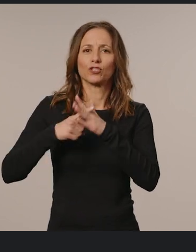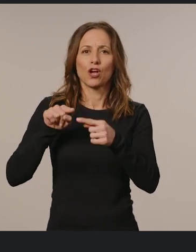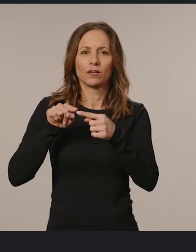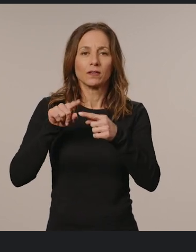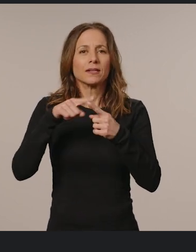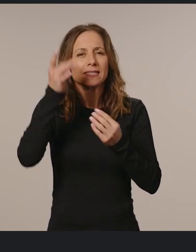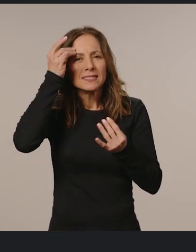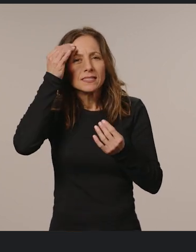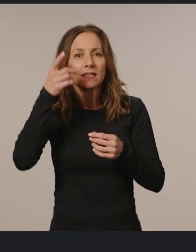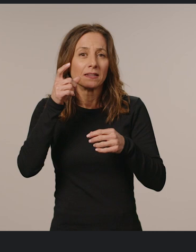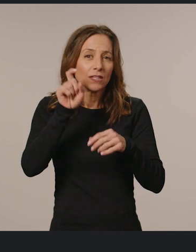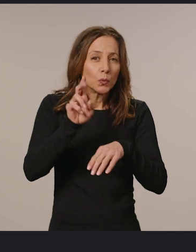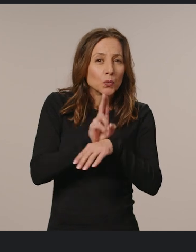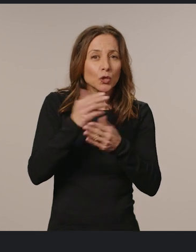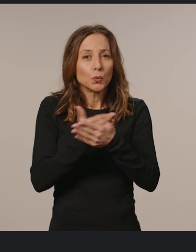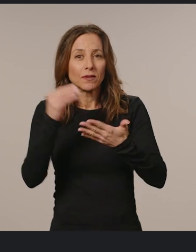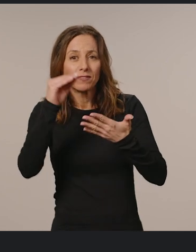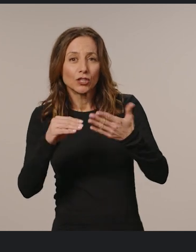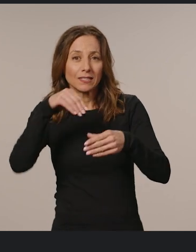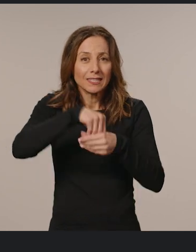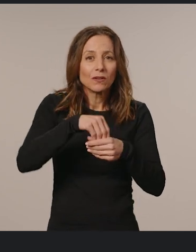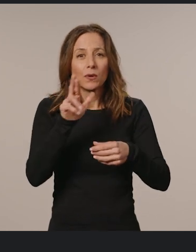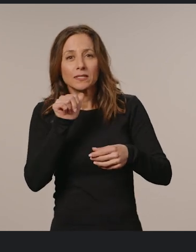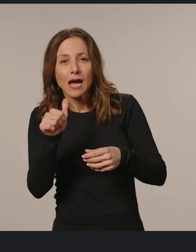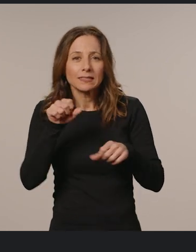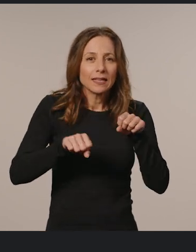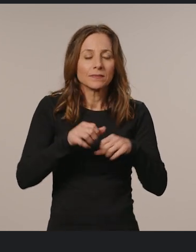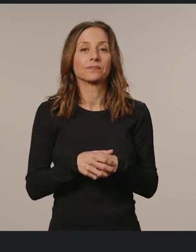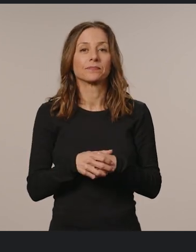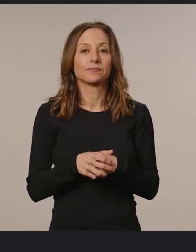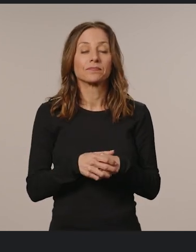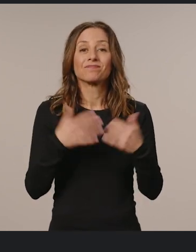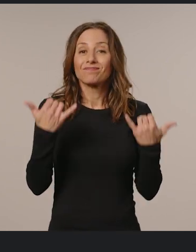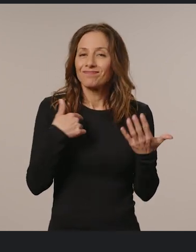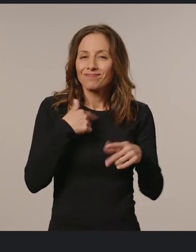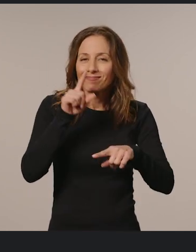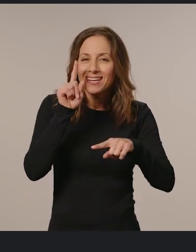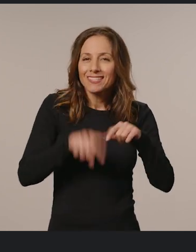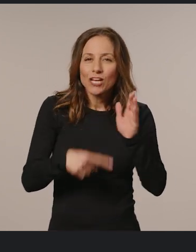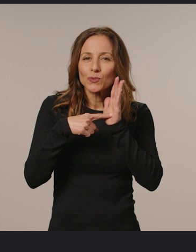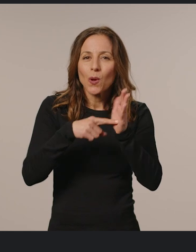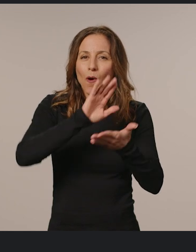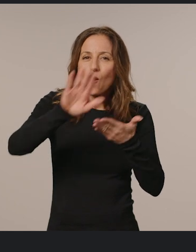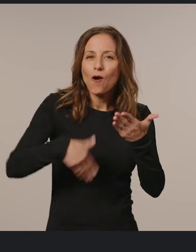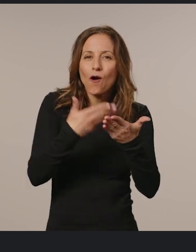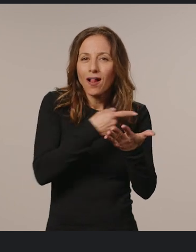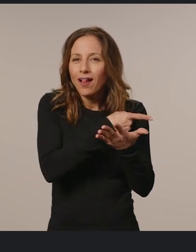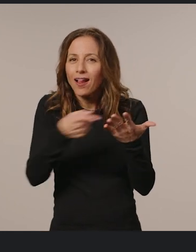to think about whether you can use a new web platform feature in production or not. Now, I can't show all of them in these